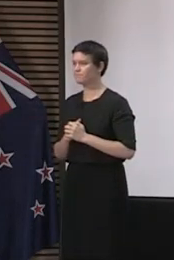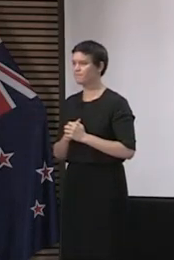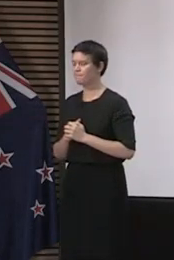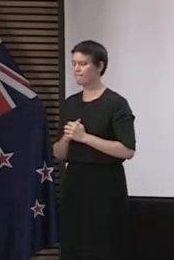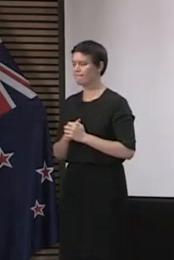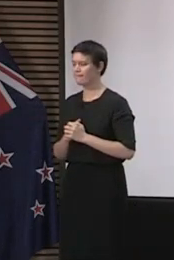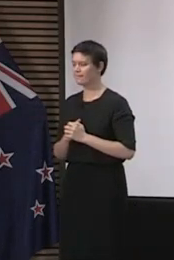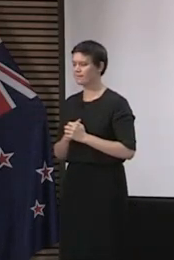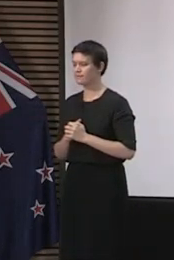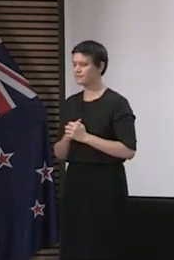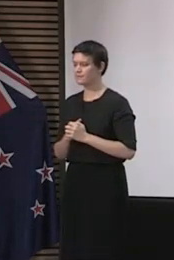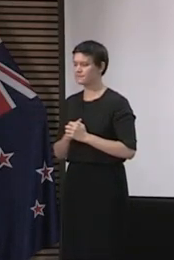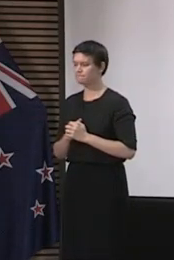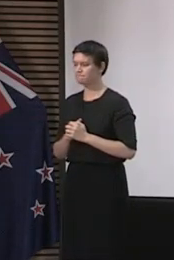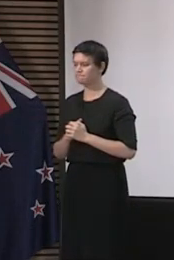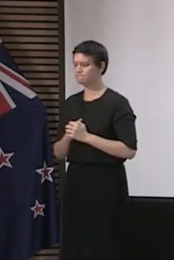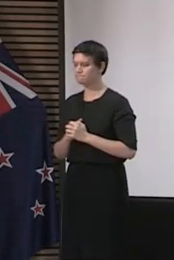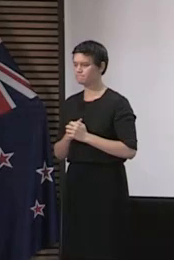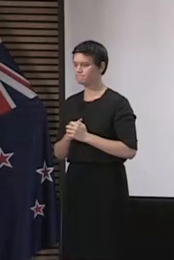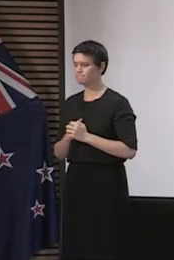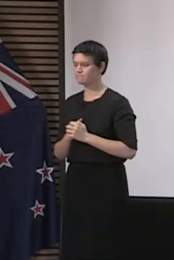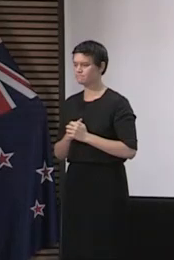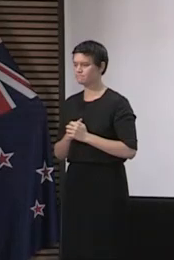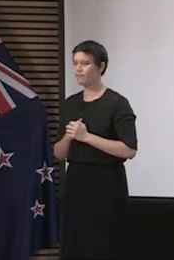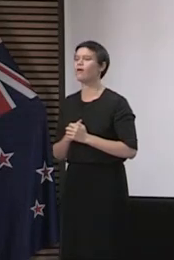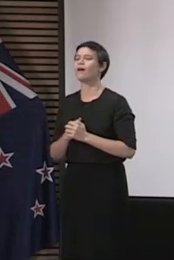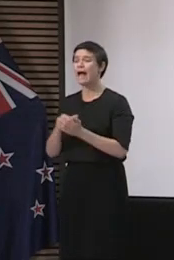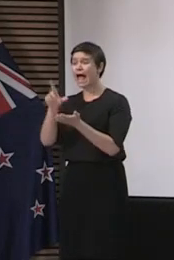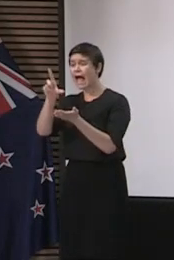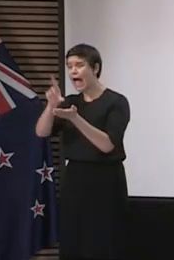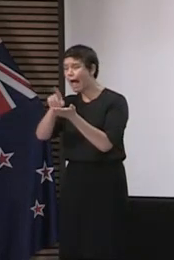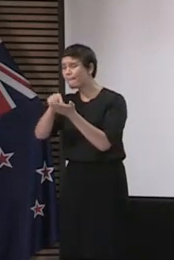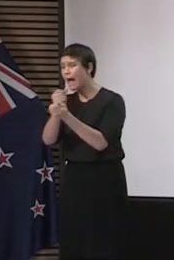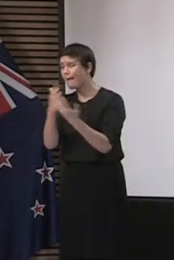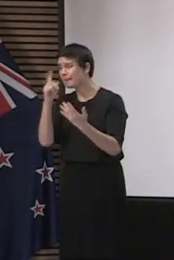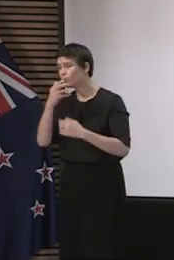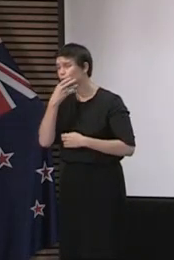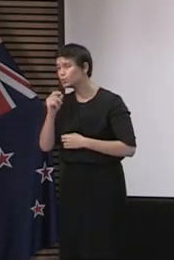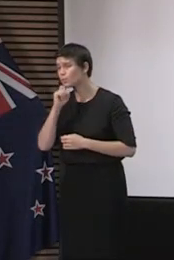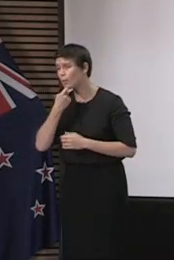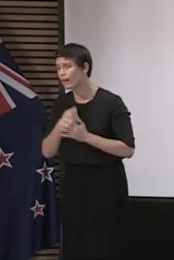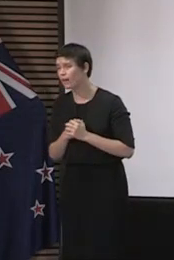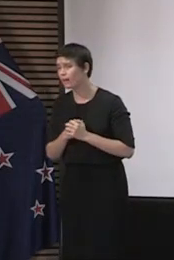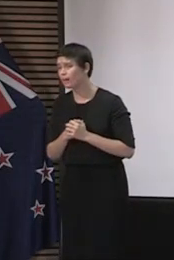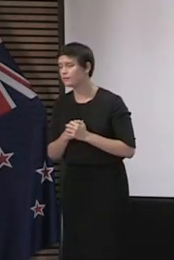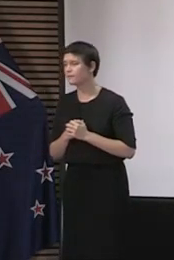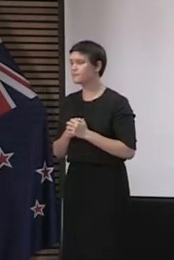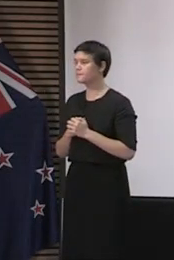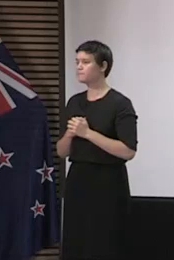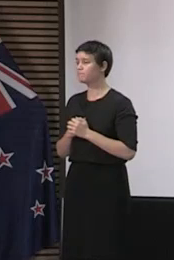Yeah, and look, I have to say, from the outset, you will have heard us have enthusiasm for exploring